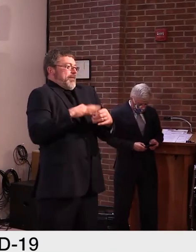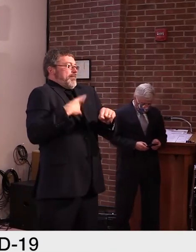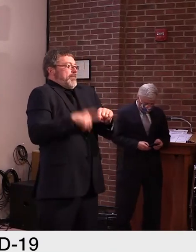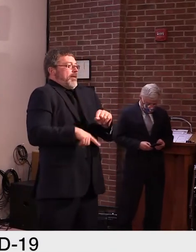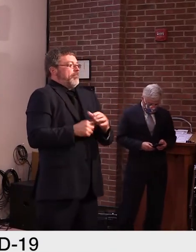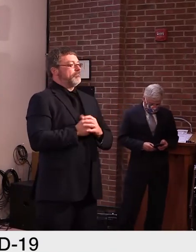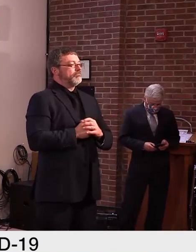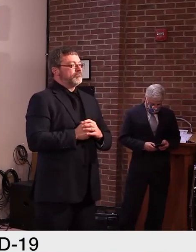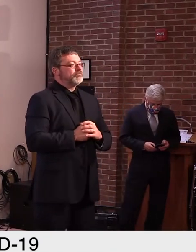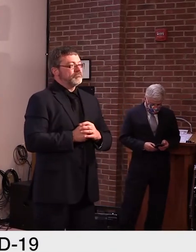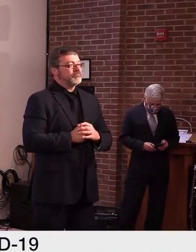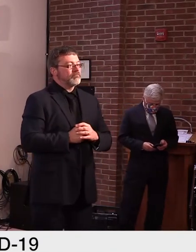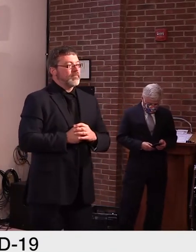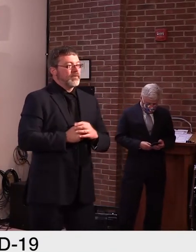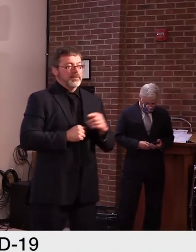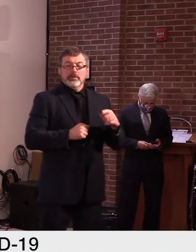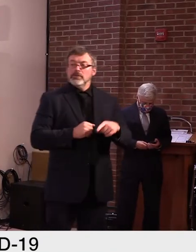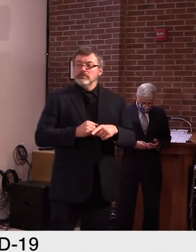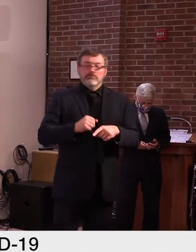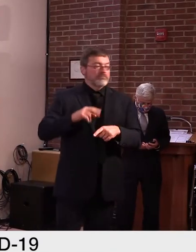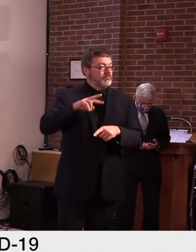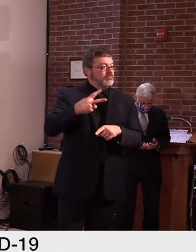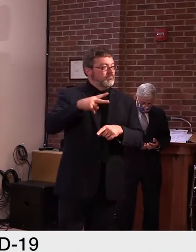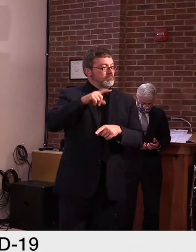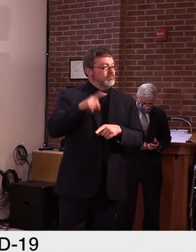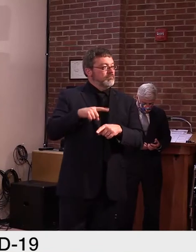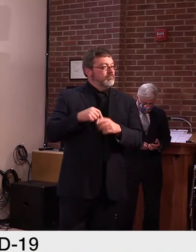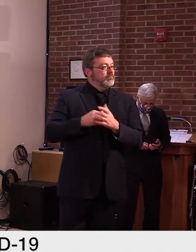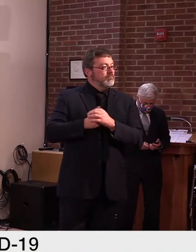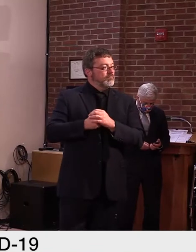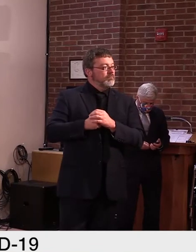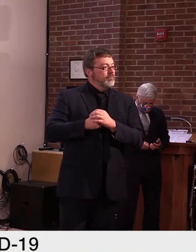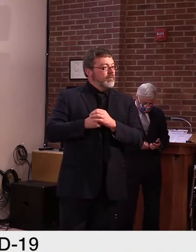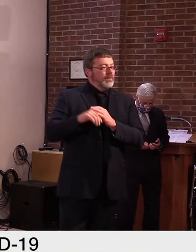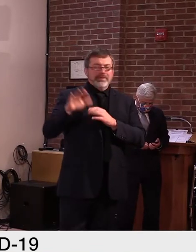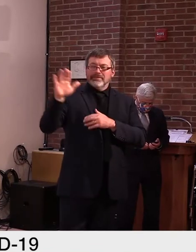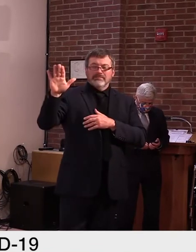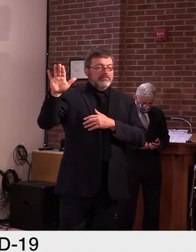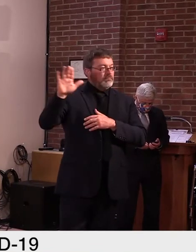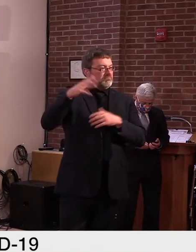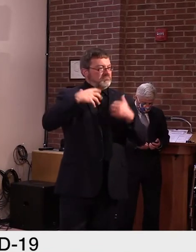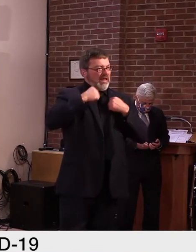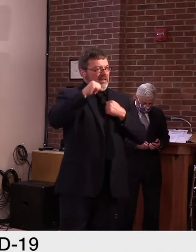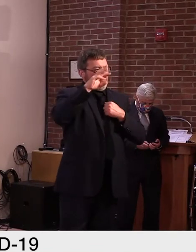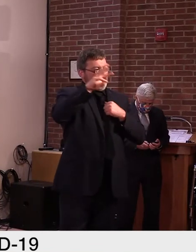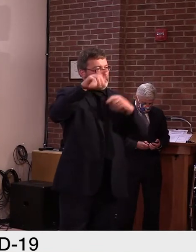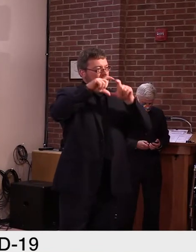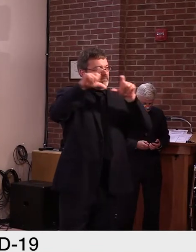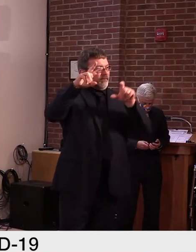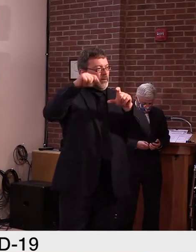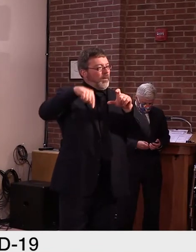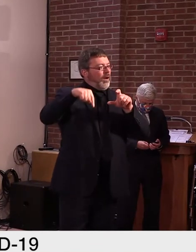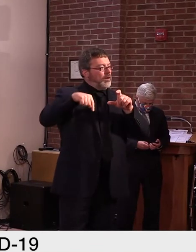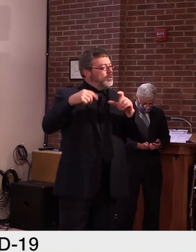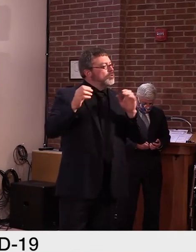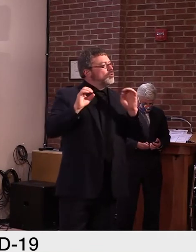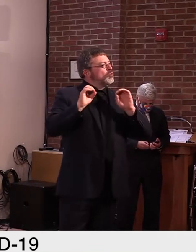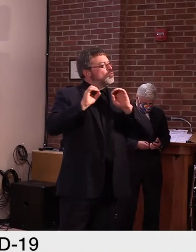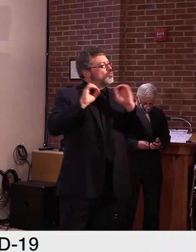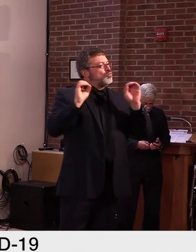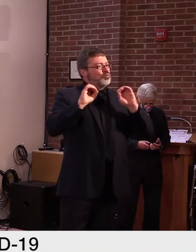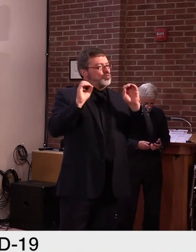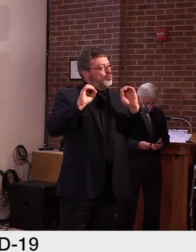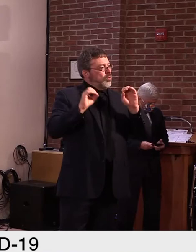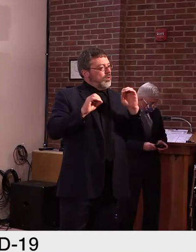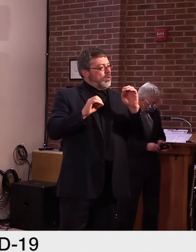also your website says, there's a quote on there that no single person or group of people are more likely than others to spread